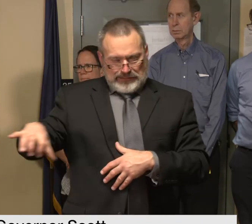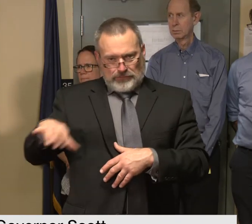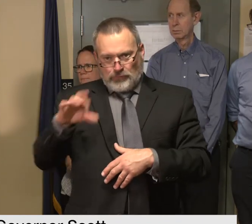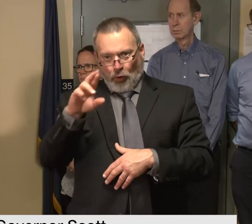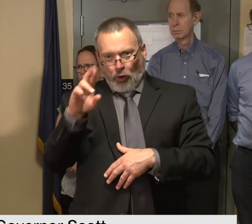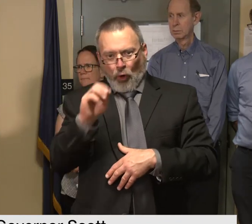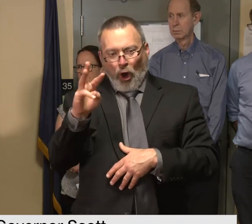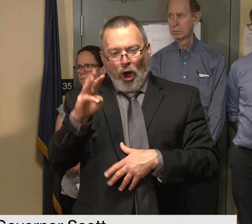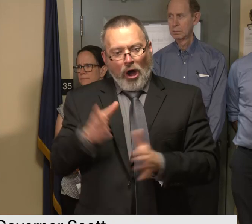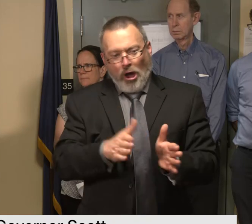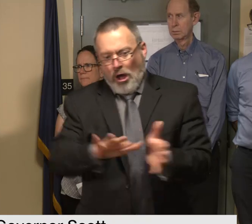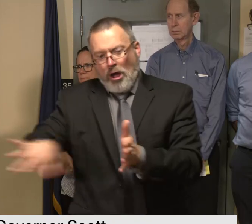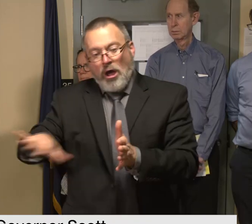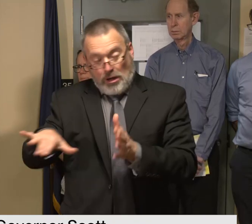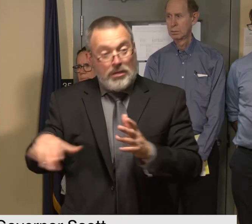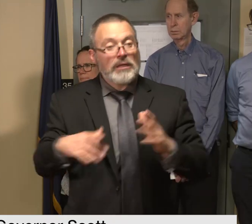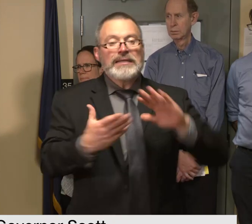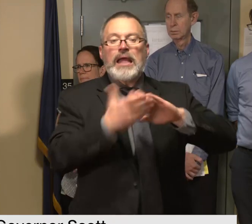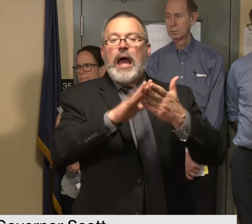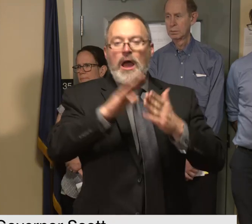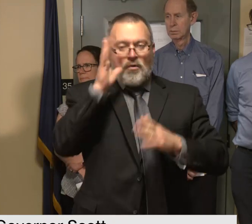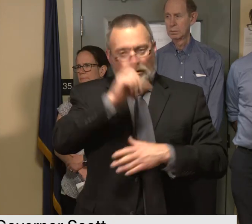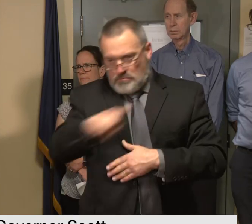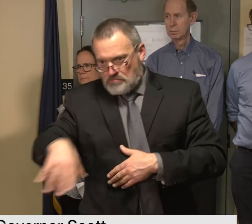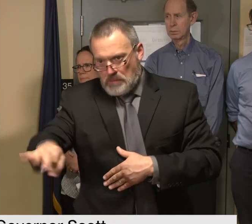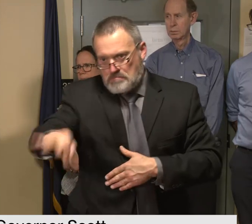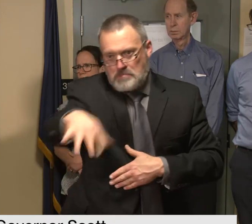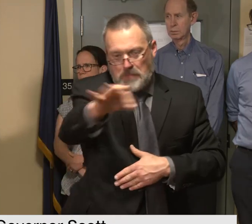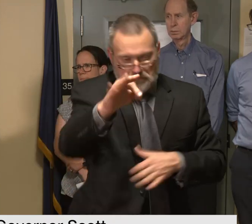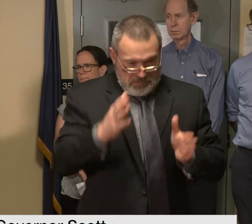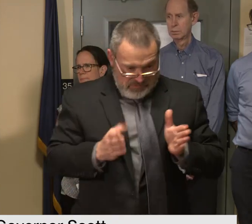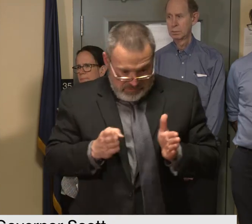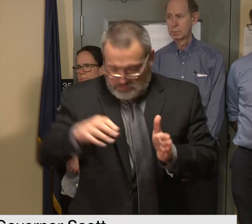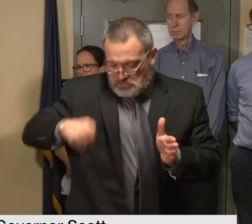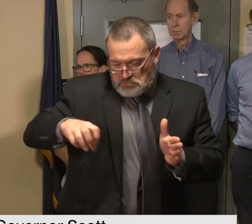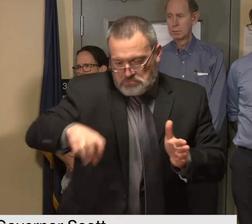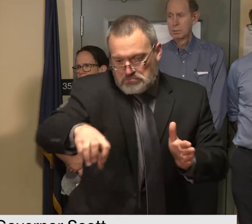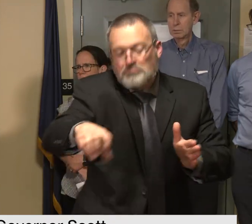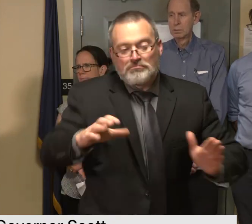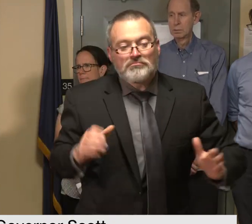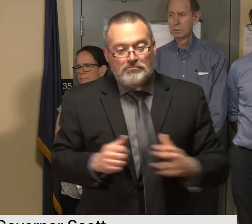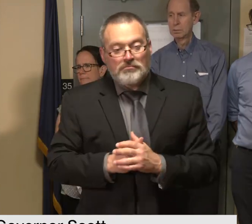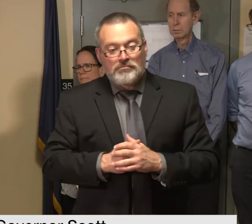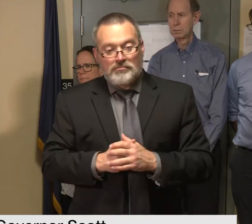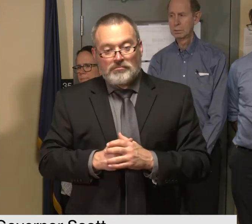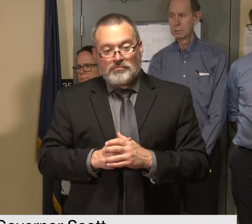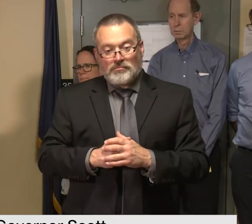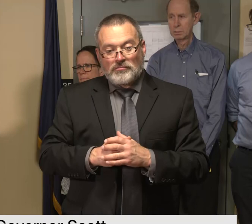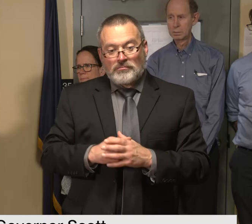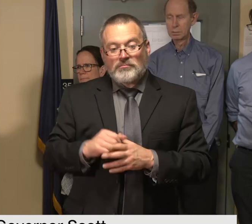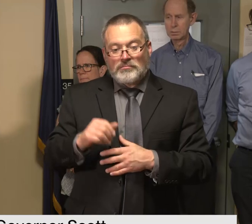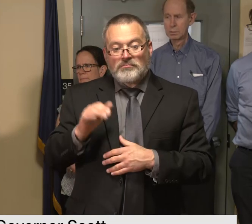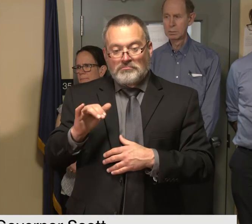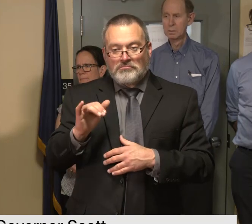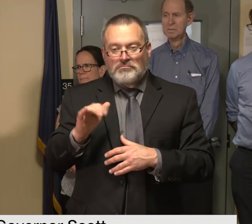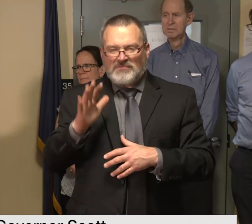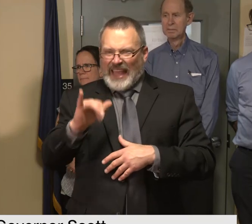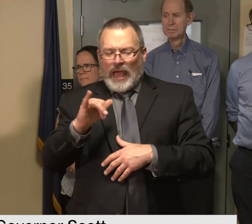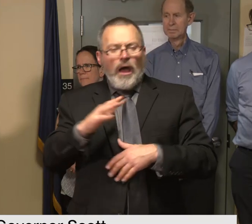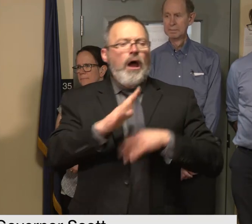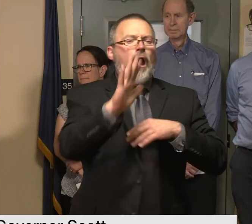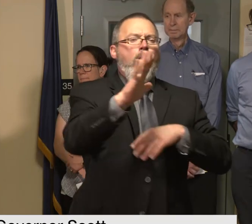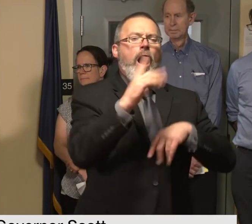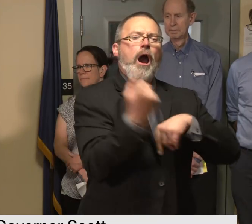and the state will assist local communities in making those plans for community leaders